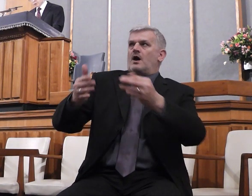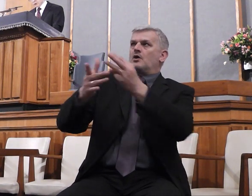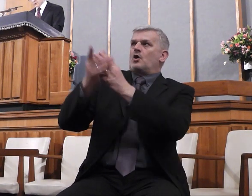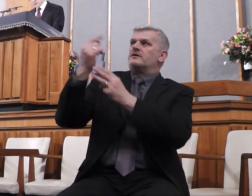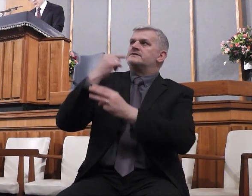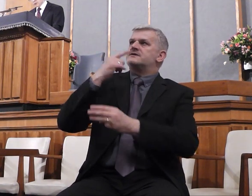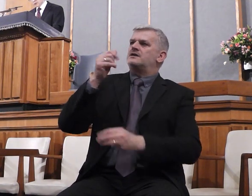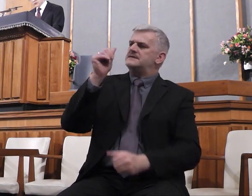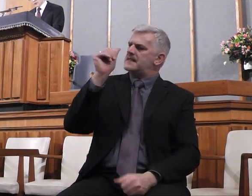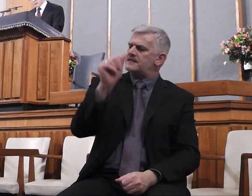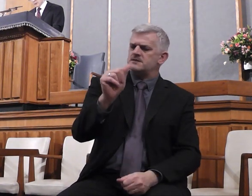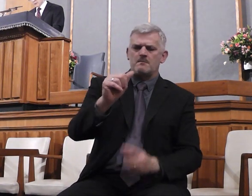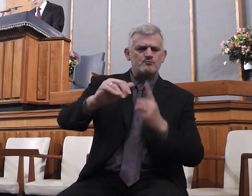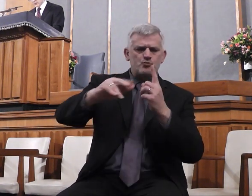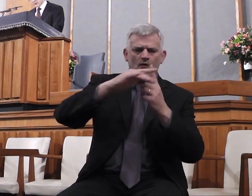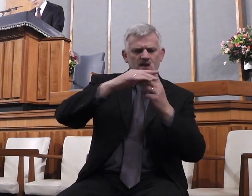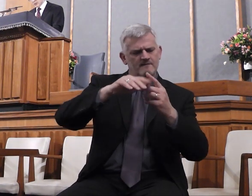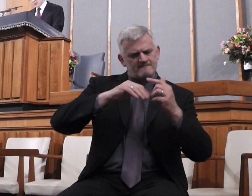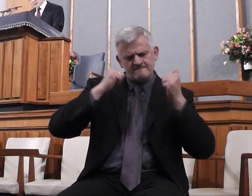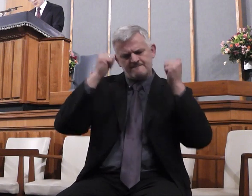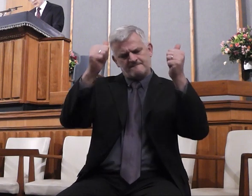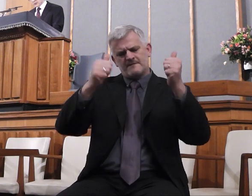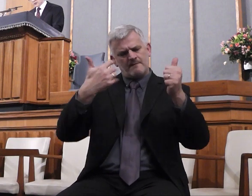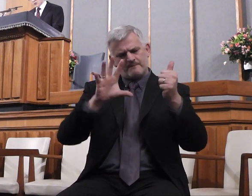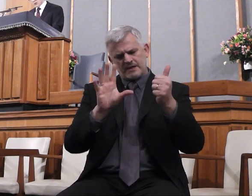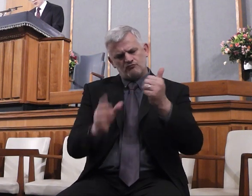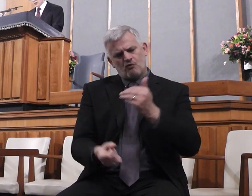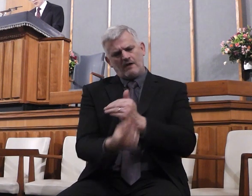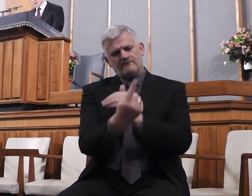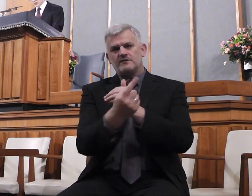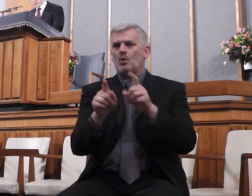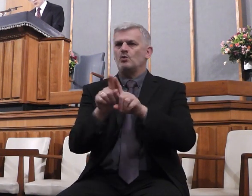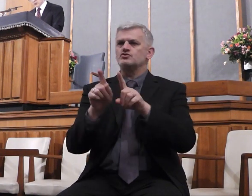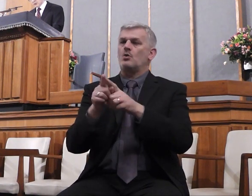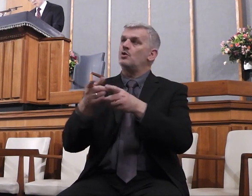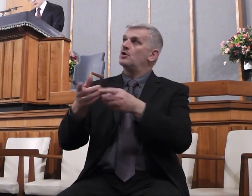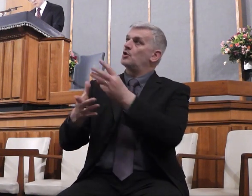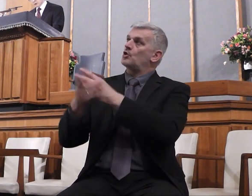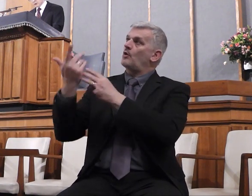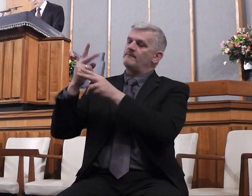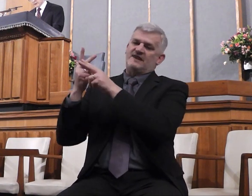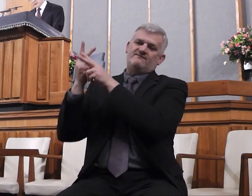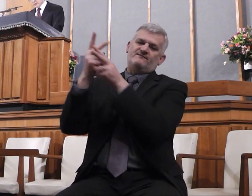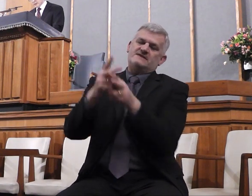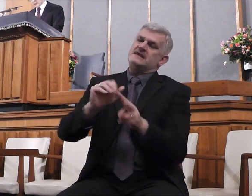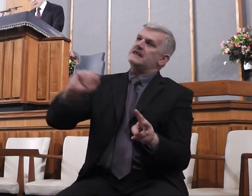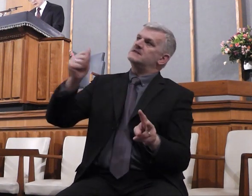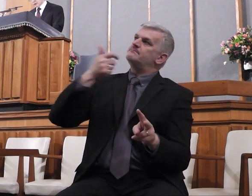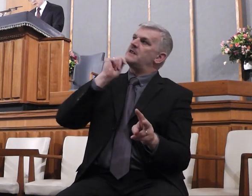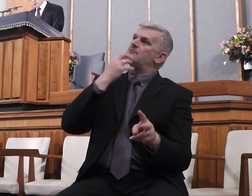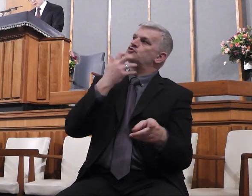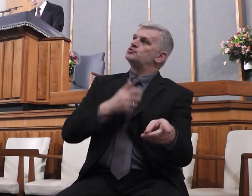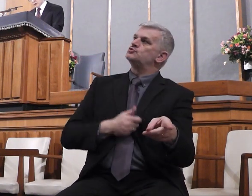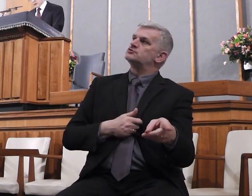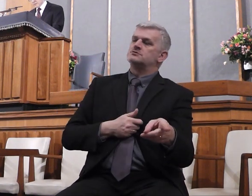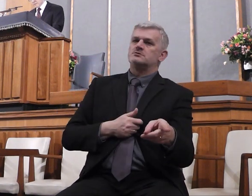prophet is risen up among us, and that God hath visited his people. And this room of him